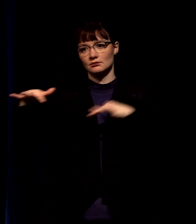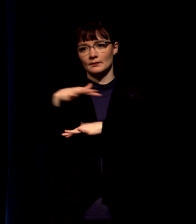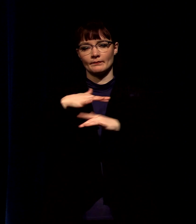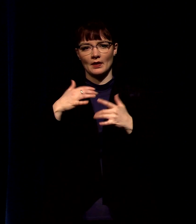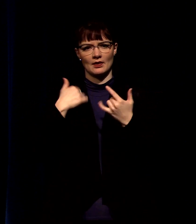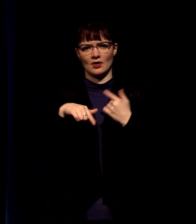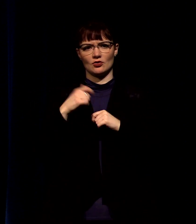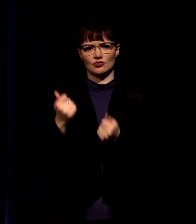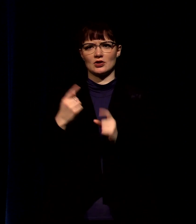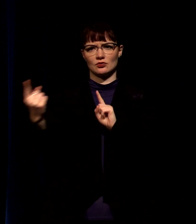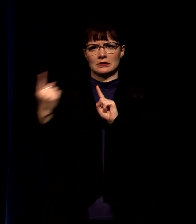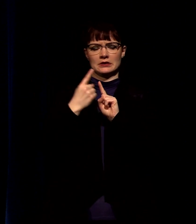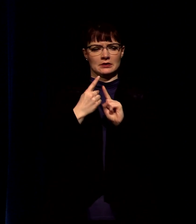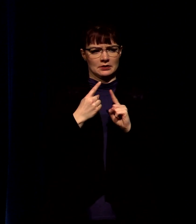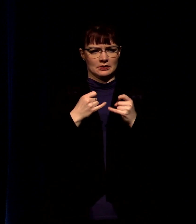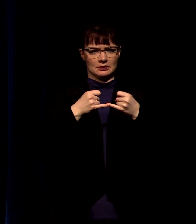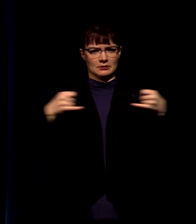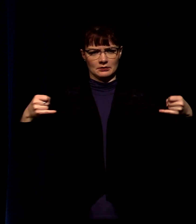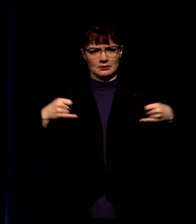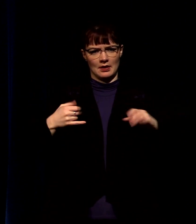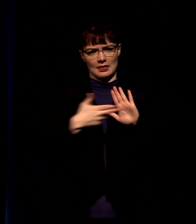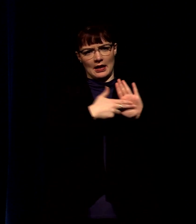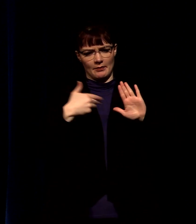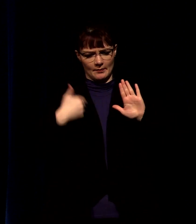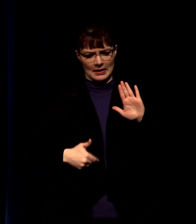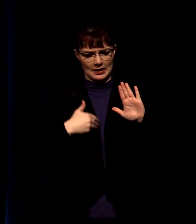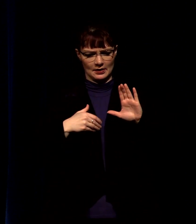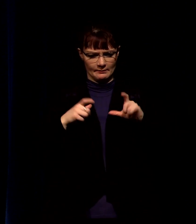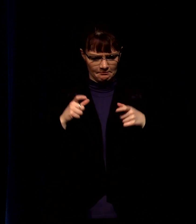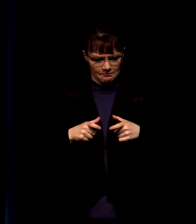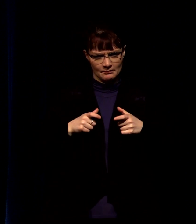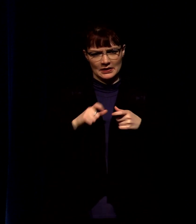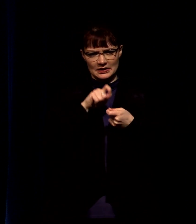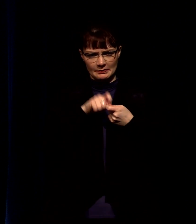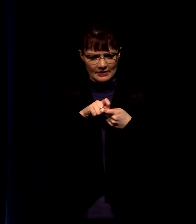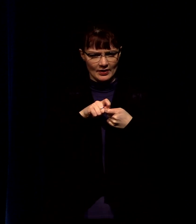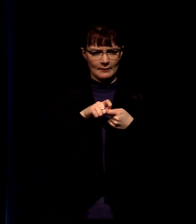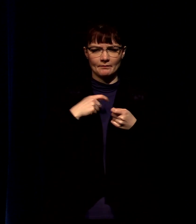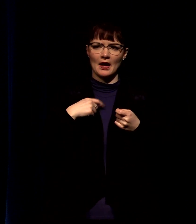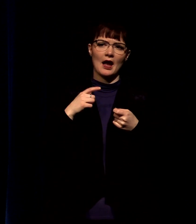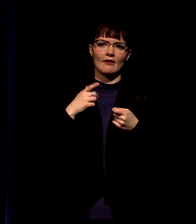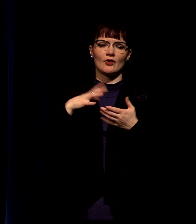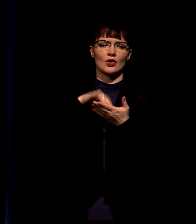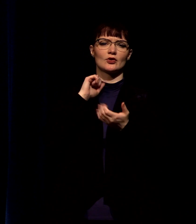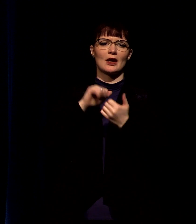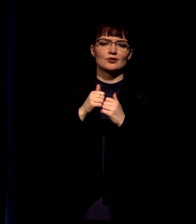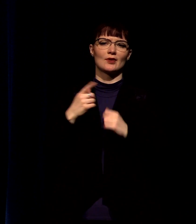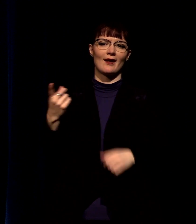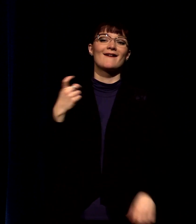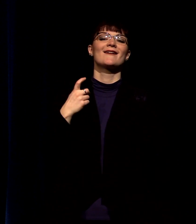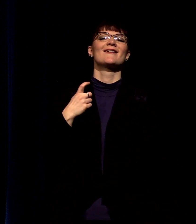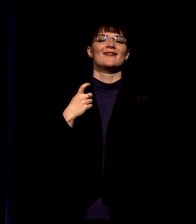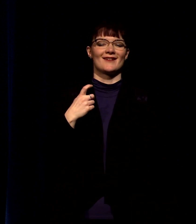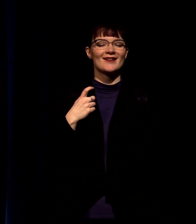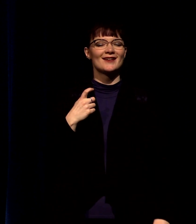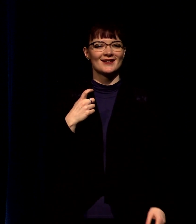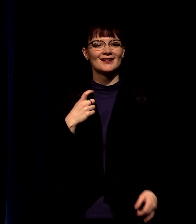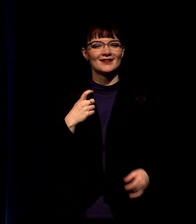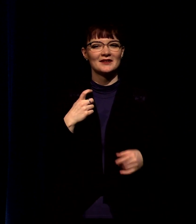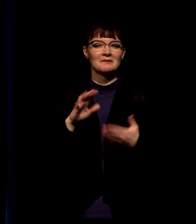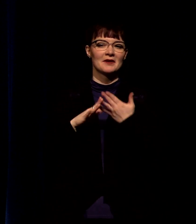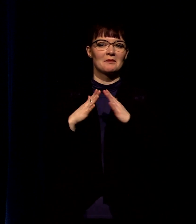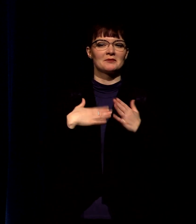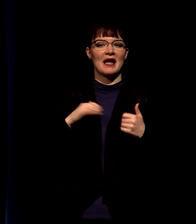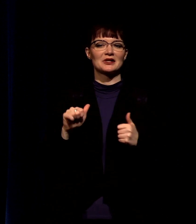box me in and see where i am in this because they want to argue or come at me or something and i've i've learned to kind of enjoy that and actually turn that into a